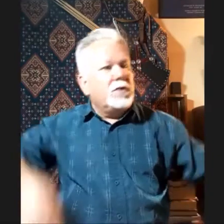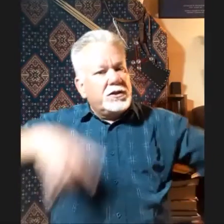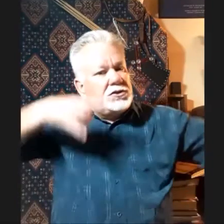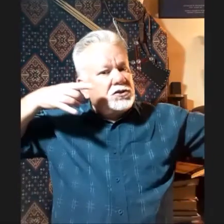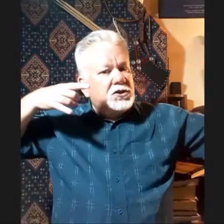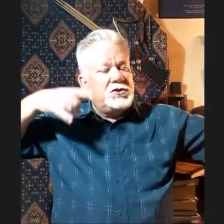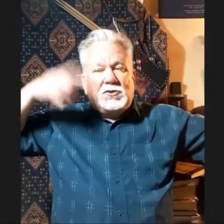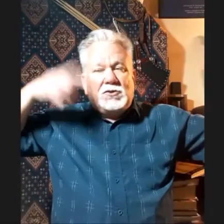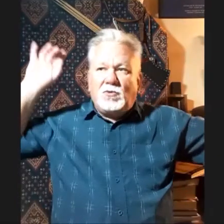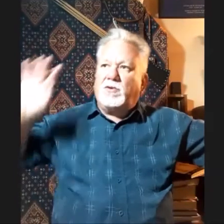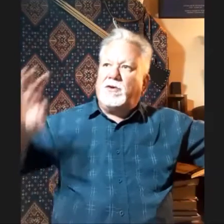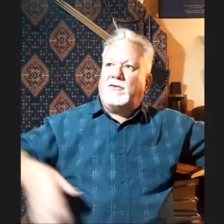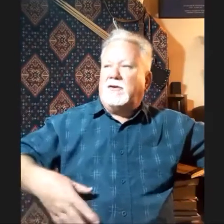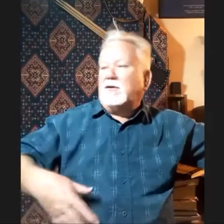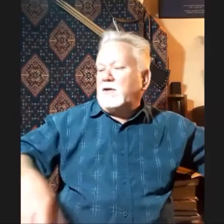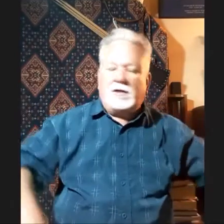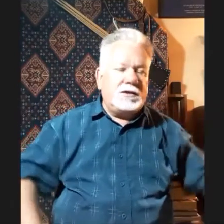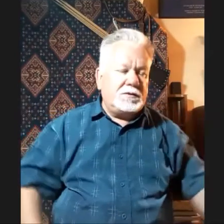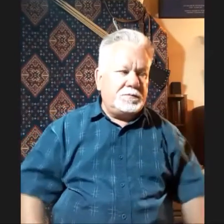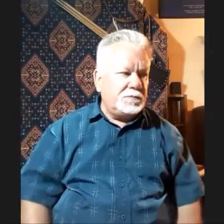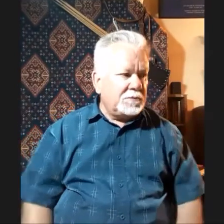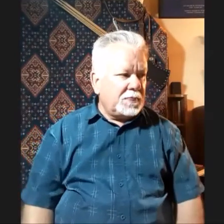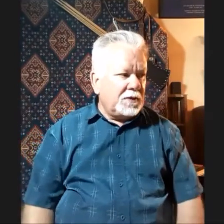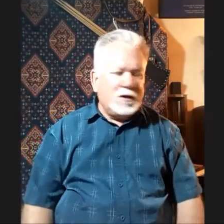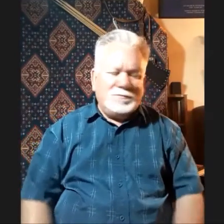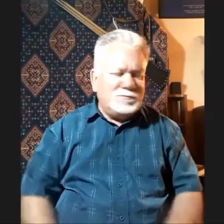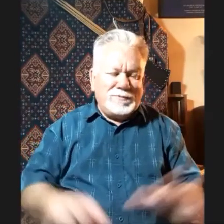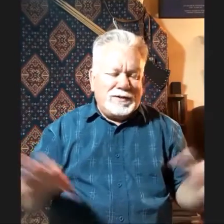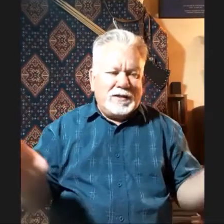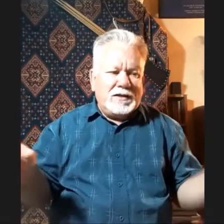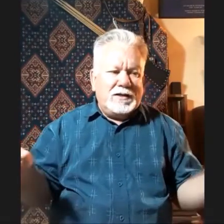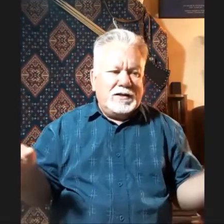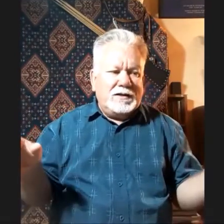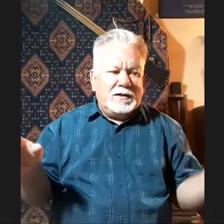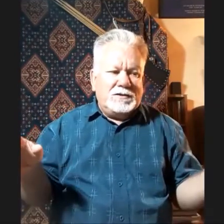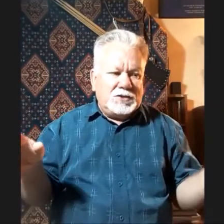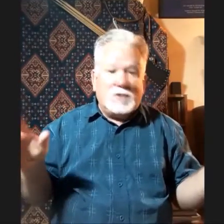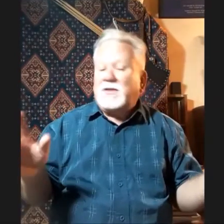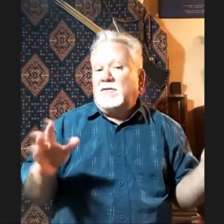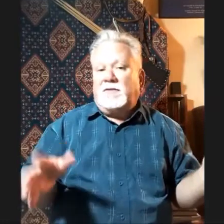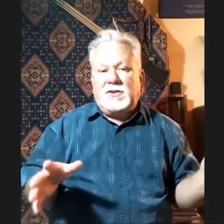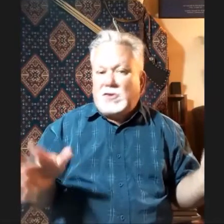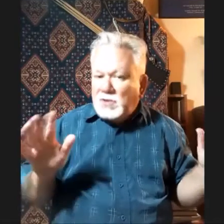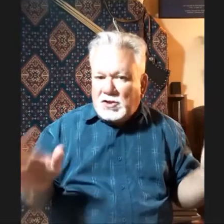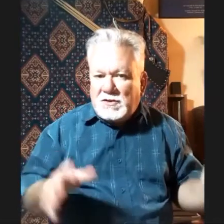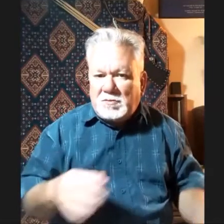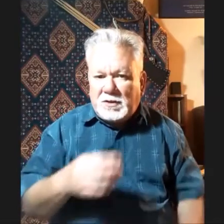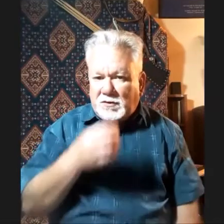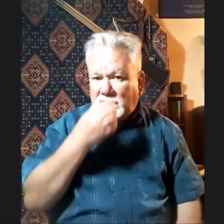religious gesture or it's just a convention to show something else.